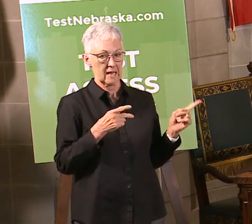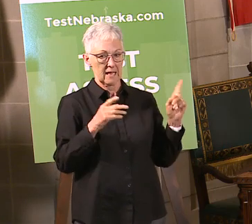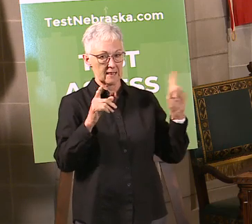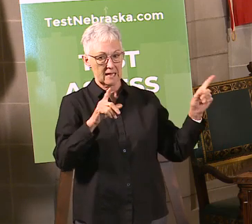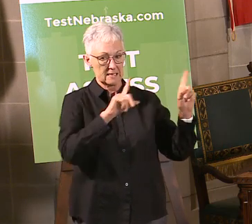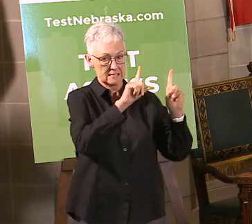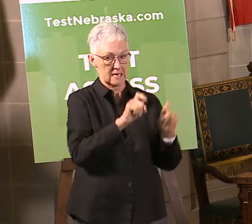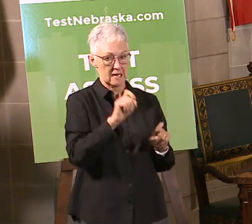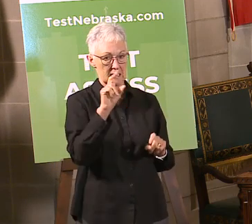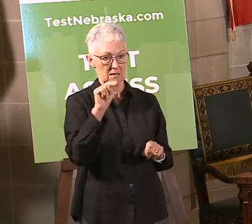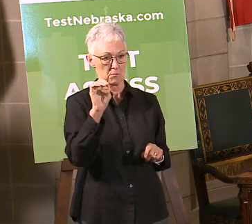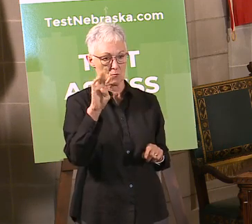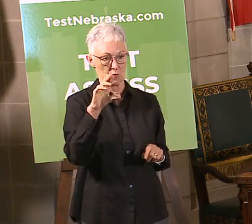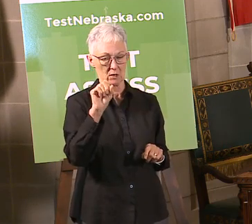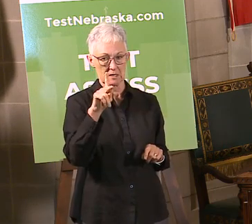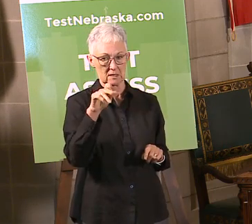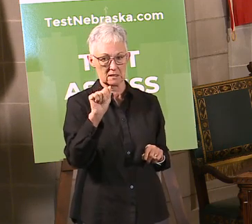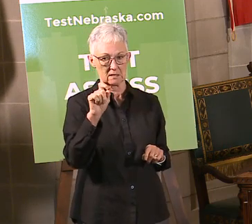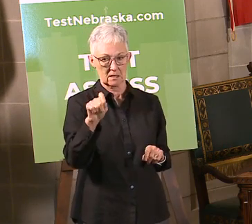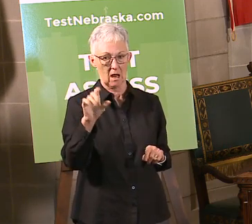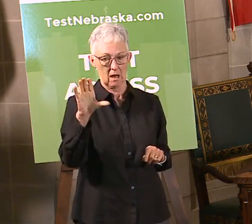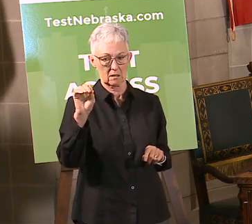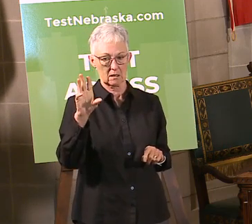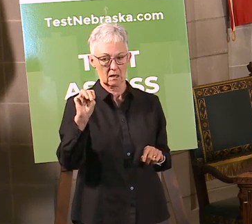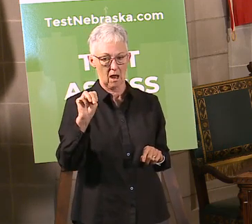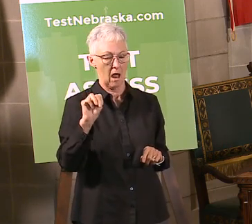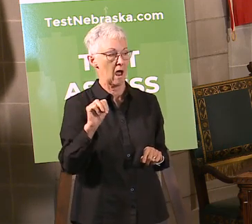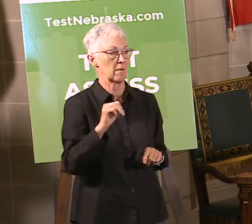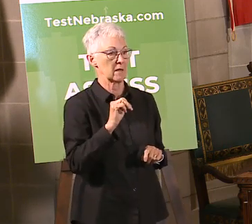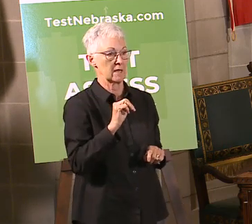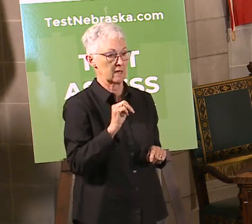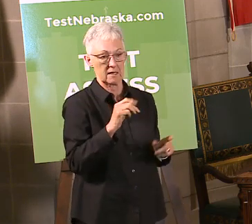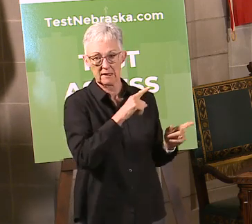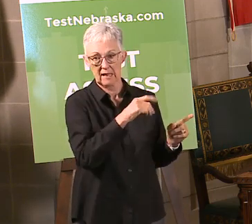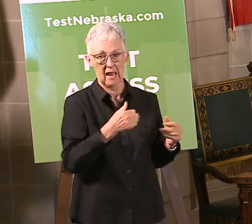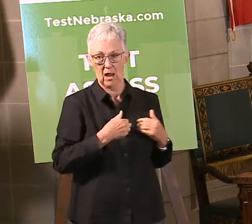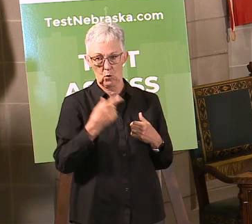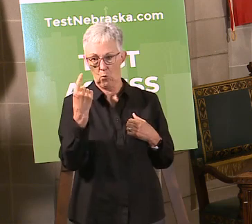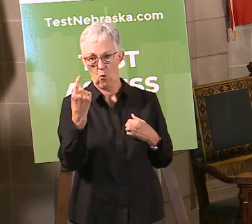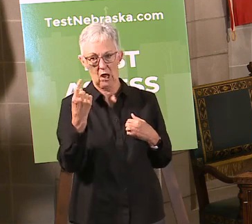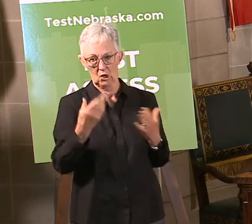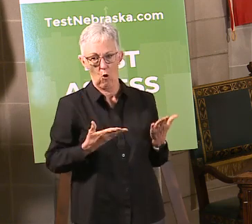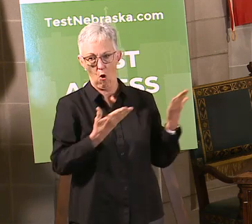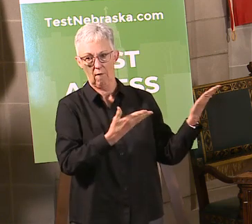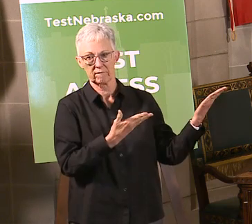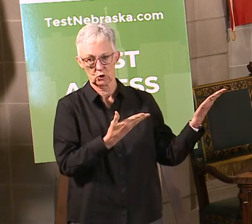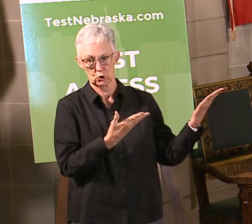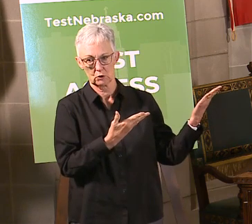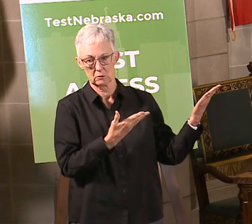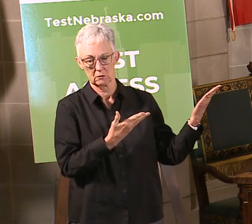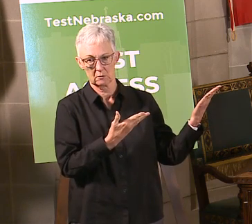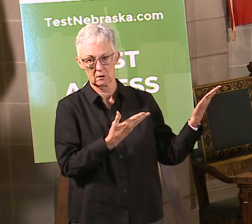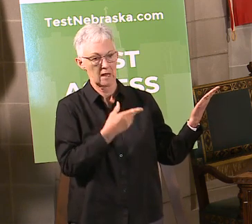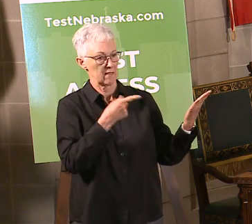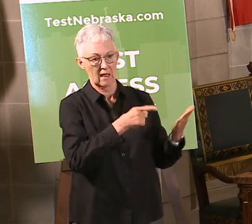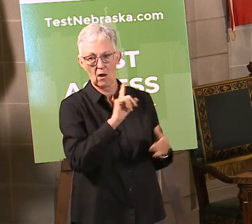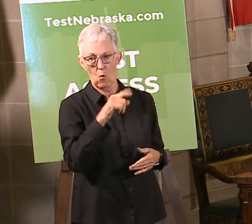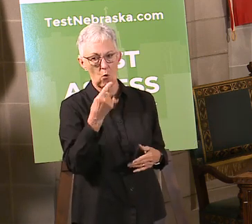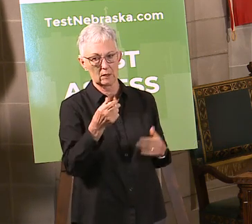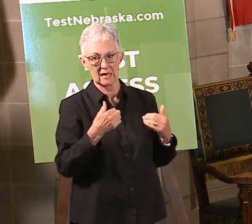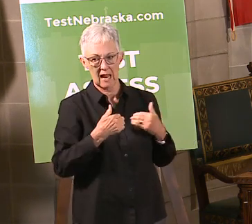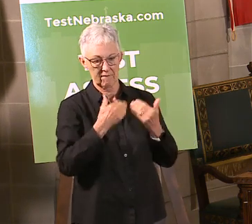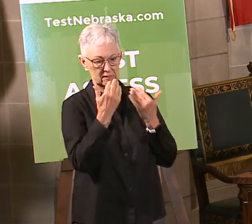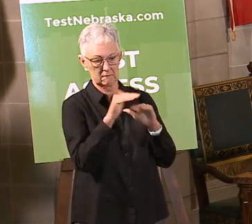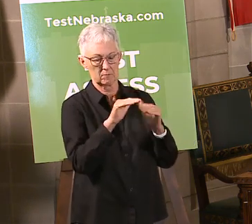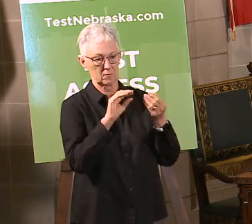again, they were only able to do that with a selected few states. And if we had missed this opportunity, we didn't know what the next opportunity was. So this was